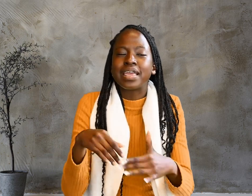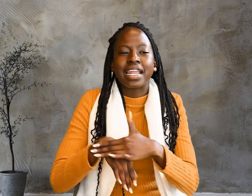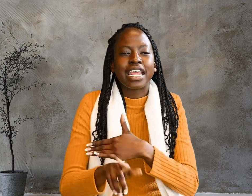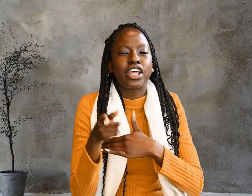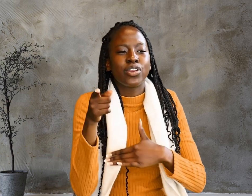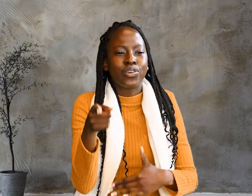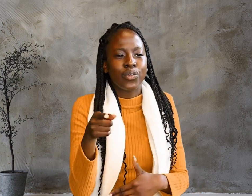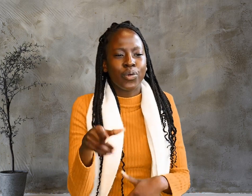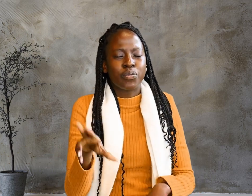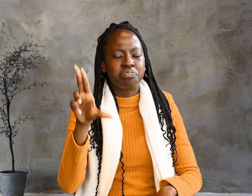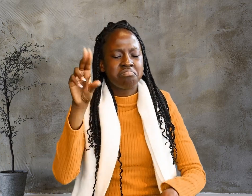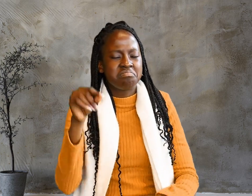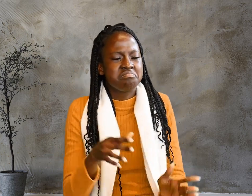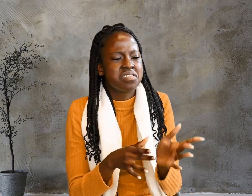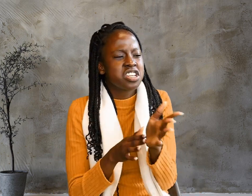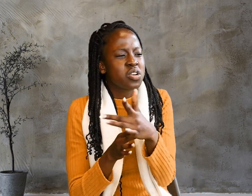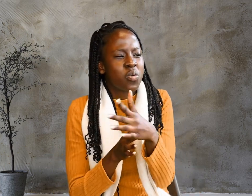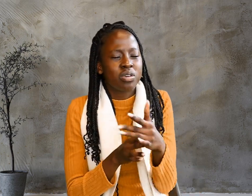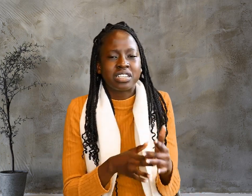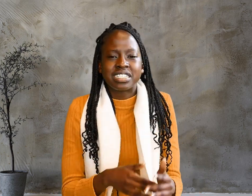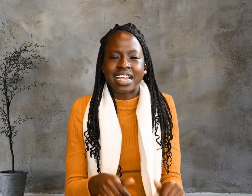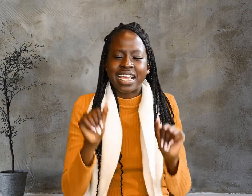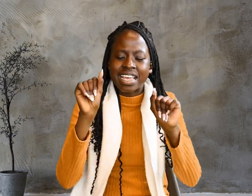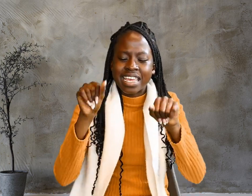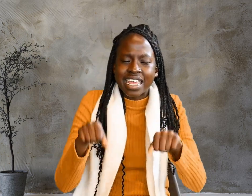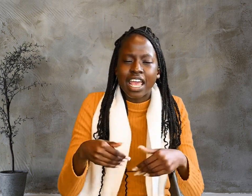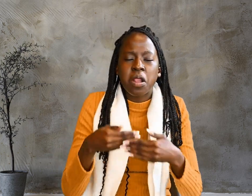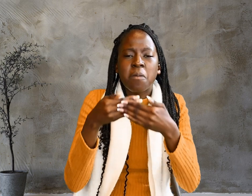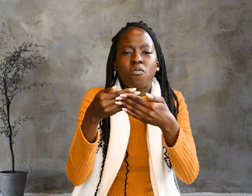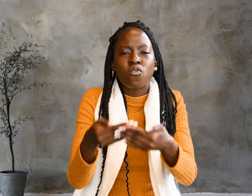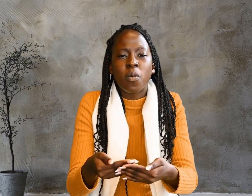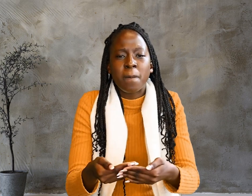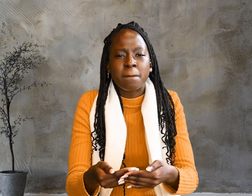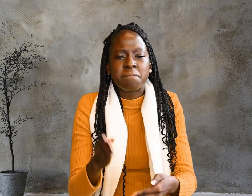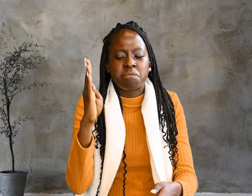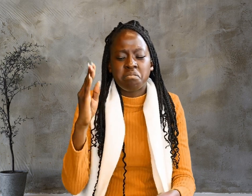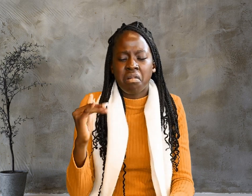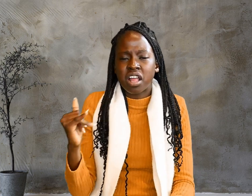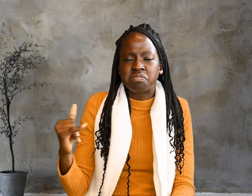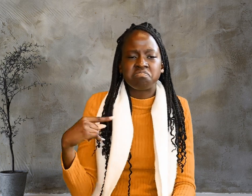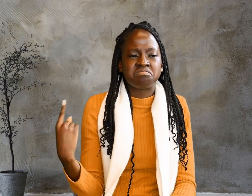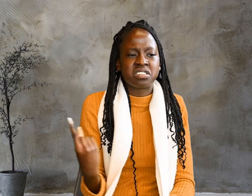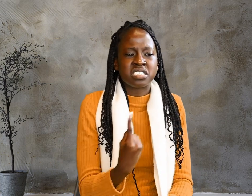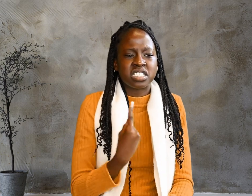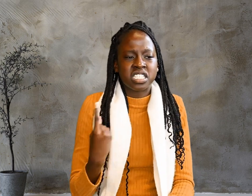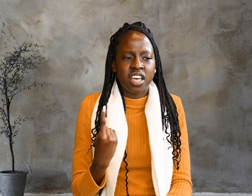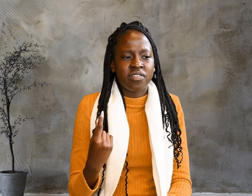No branch can bear fruit by itself. It must remain in the vine.